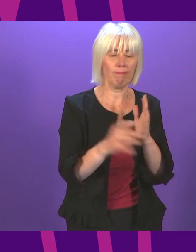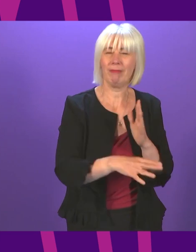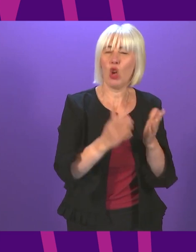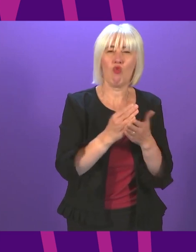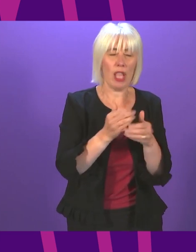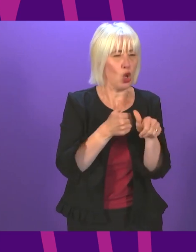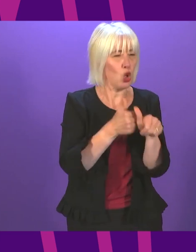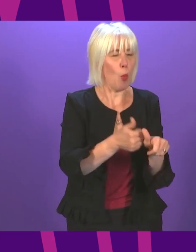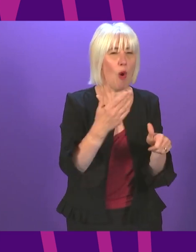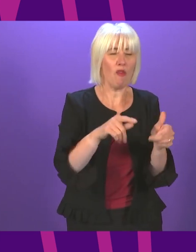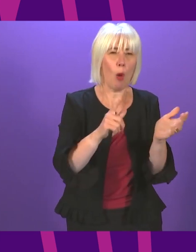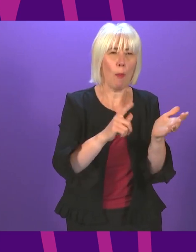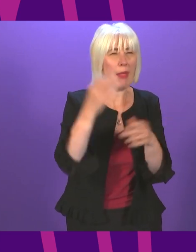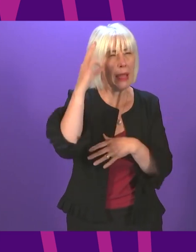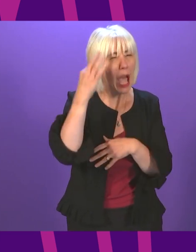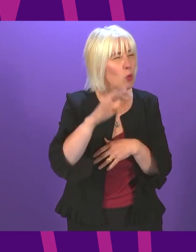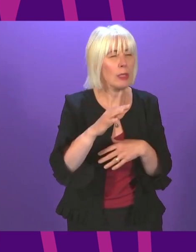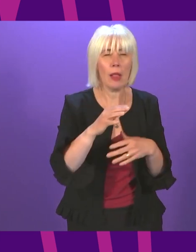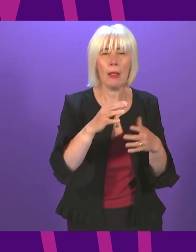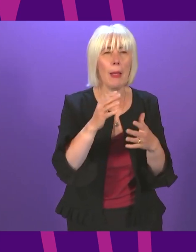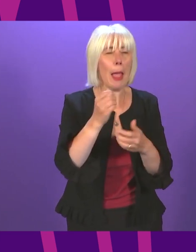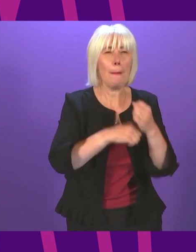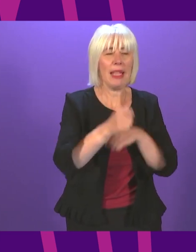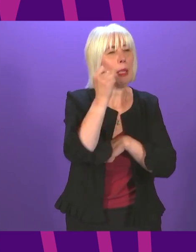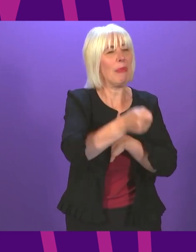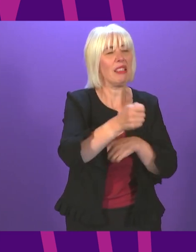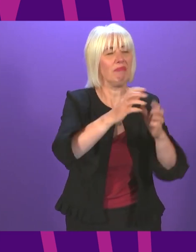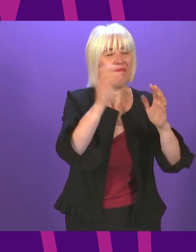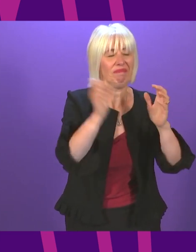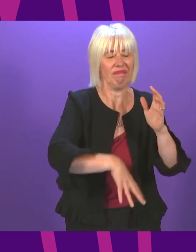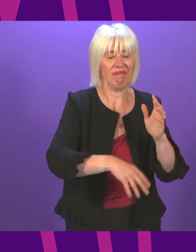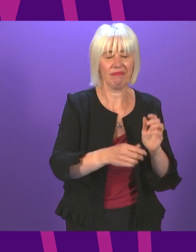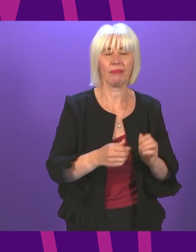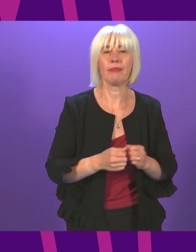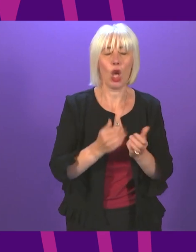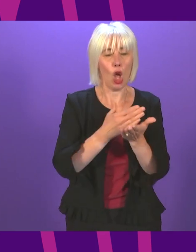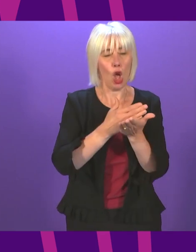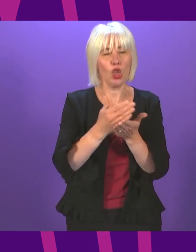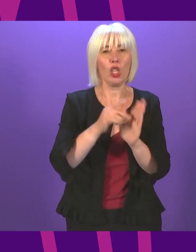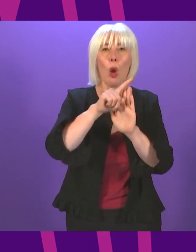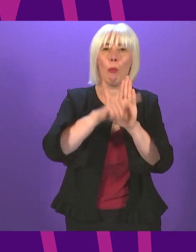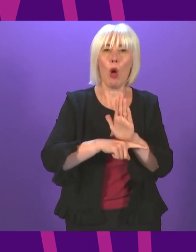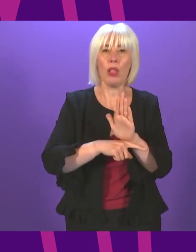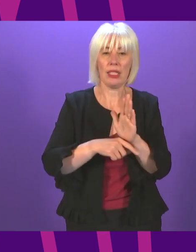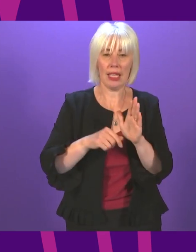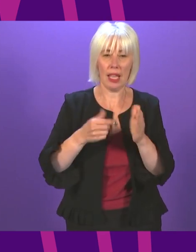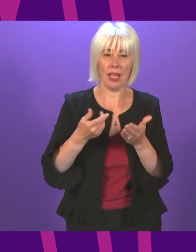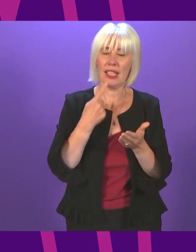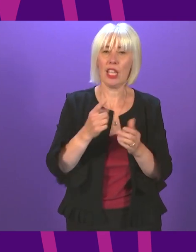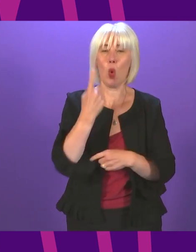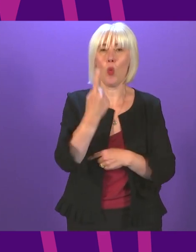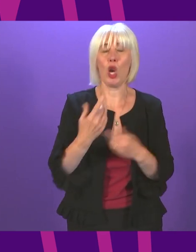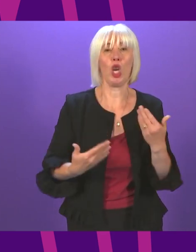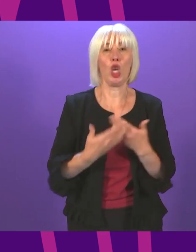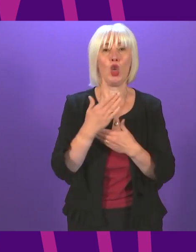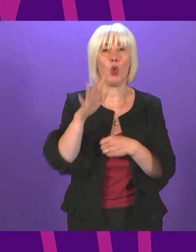support from the local authority and that contributed to the bid being rejected the shared policy programme commits to at least one new national park